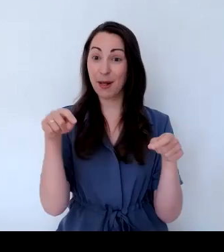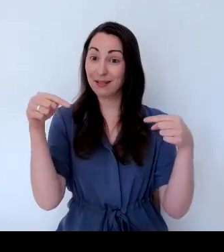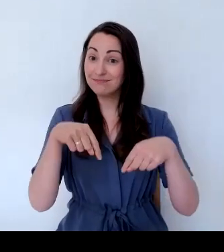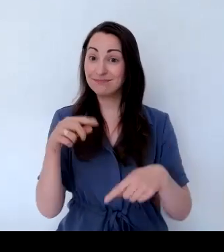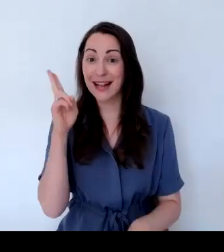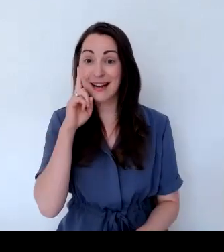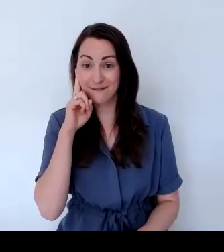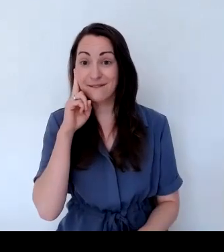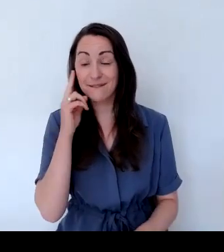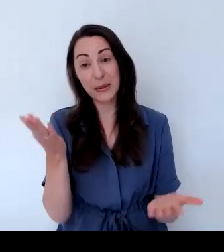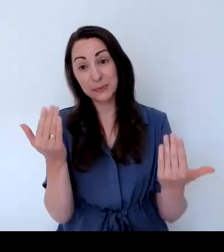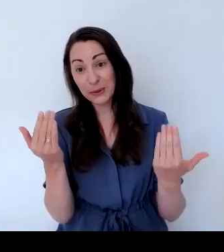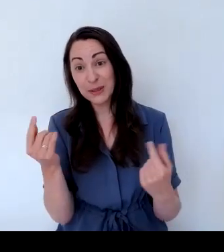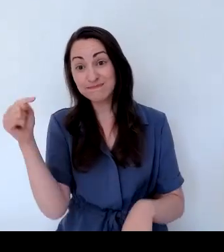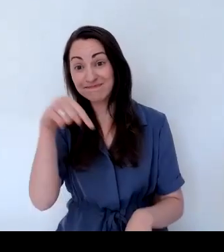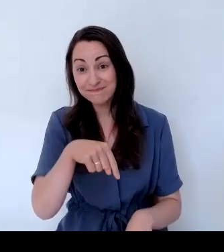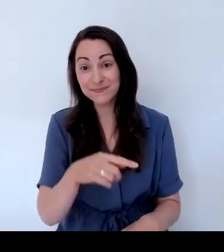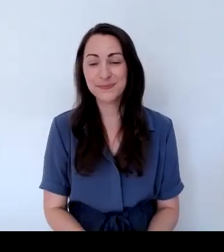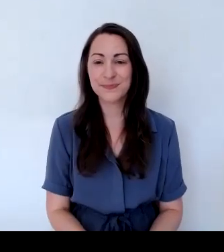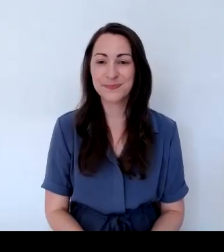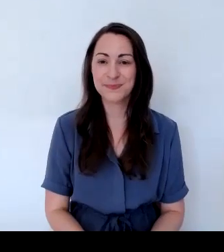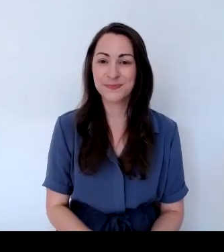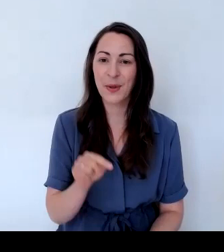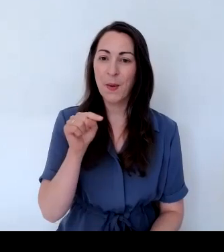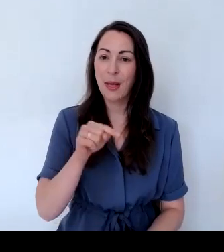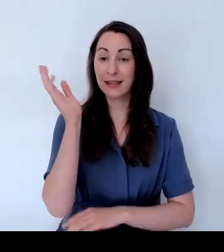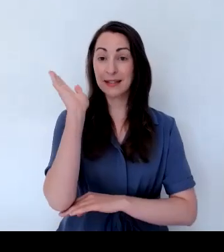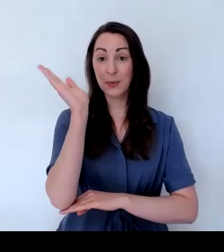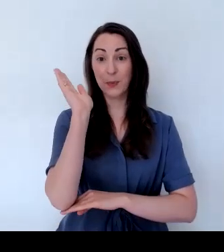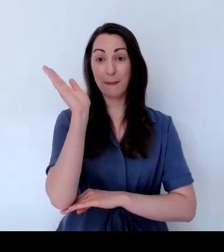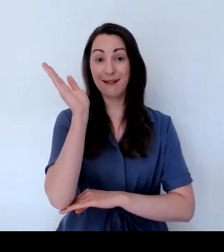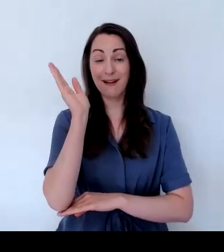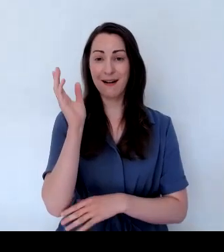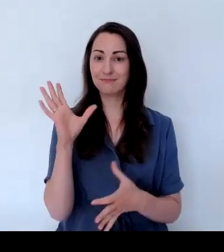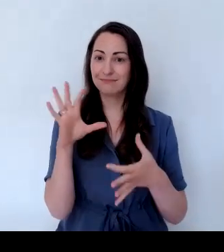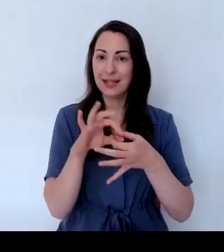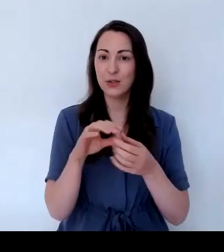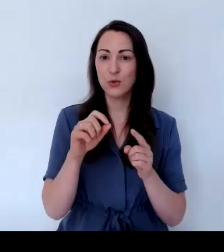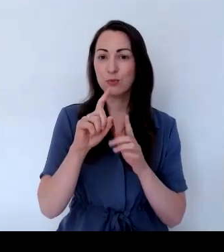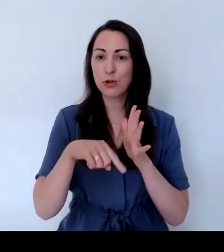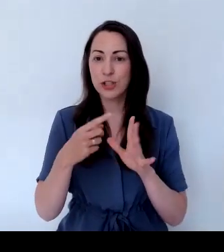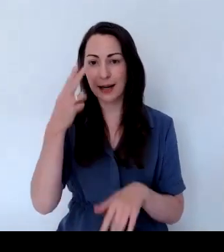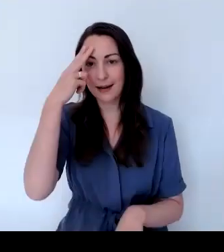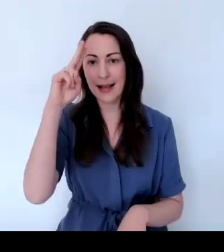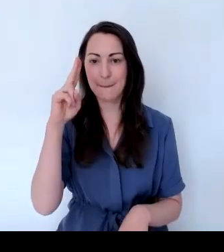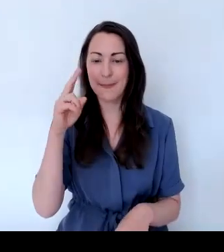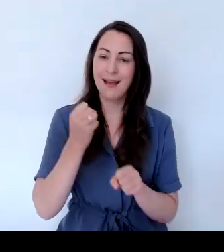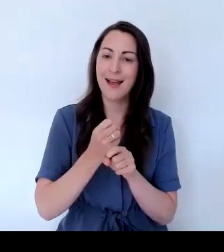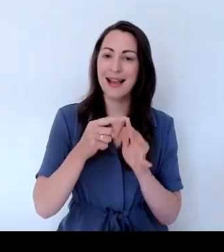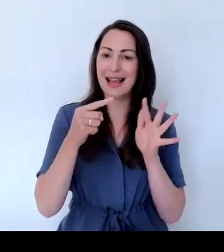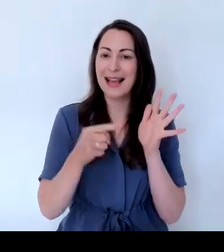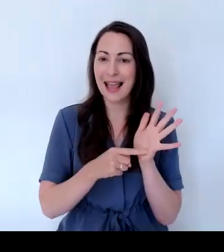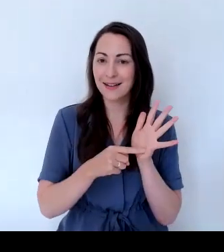So this webinar is part of our project called Get Cumbria Buzzing, which is a project